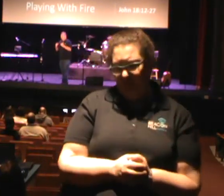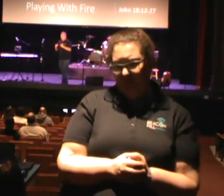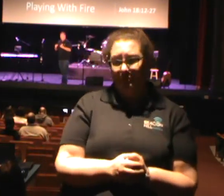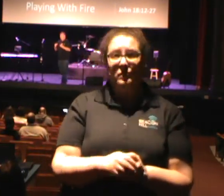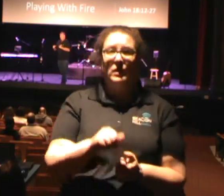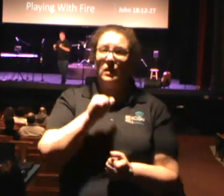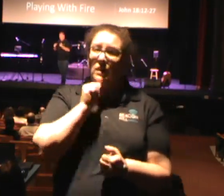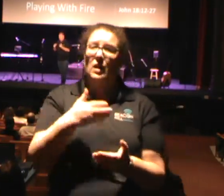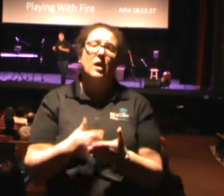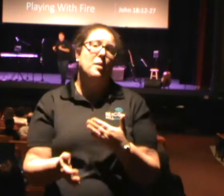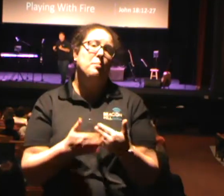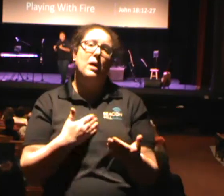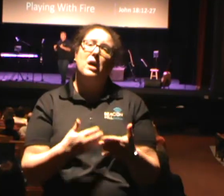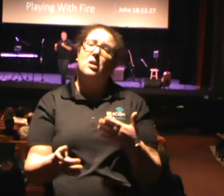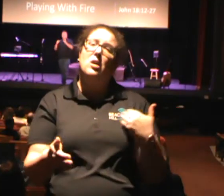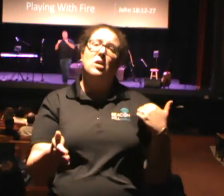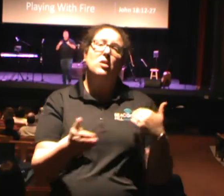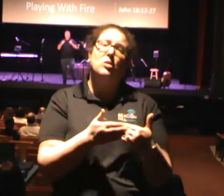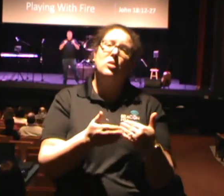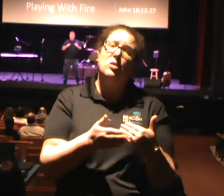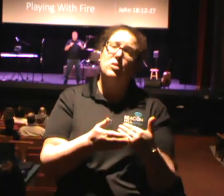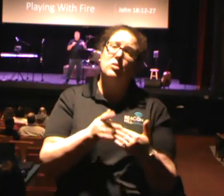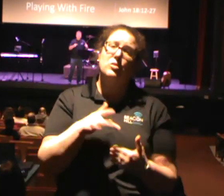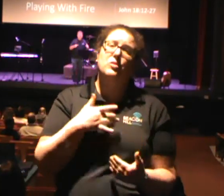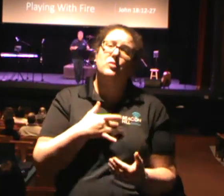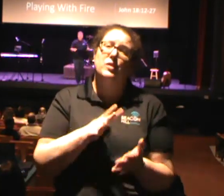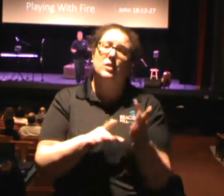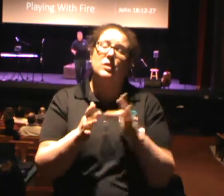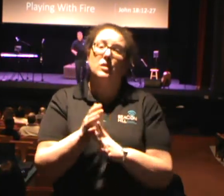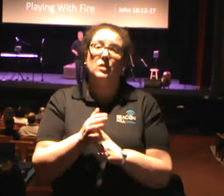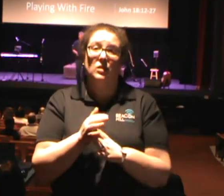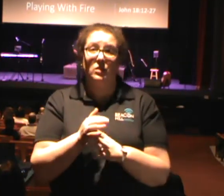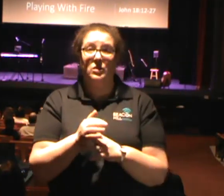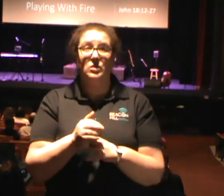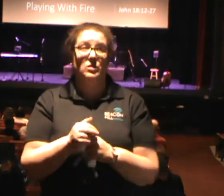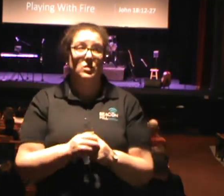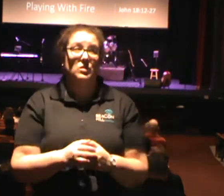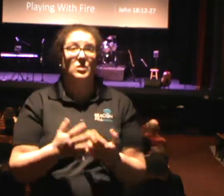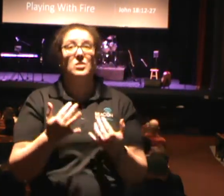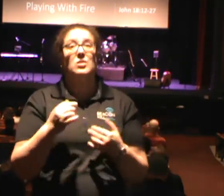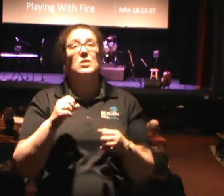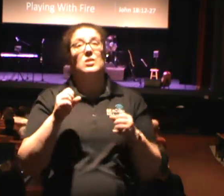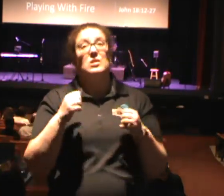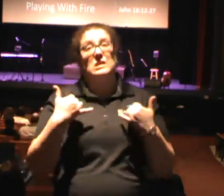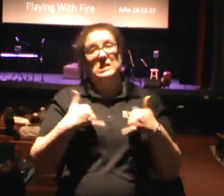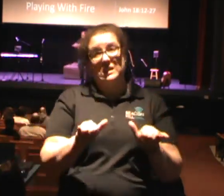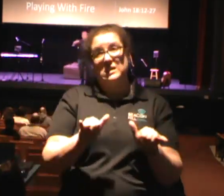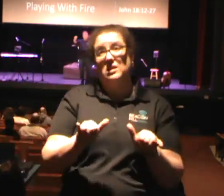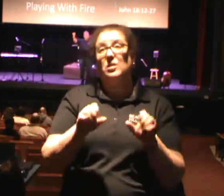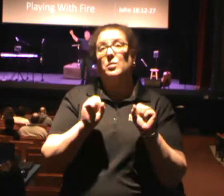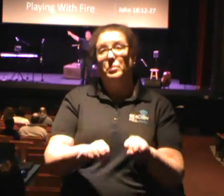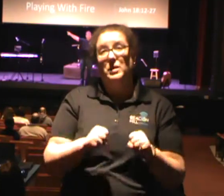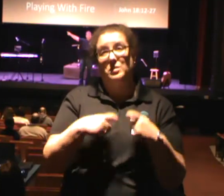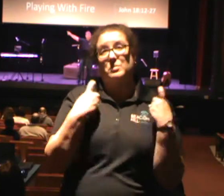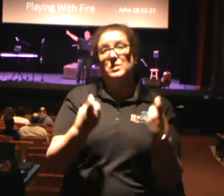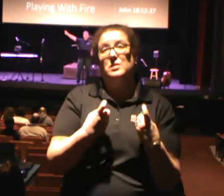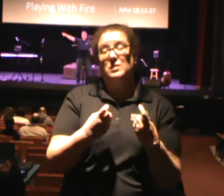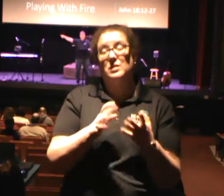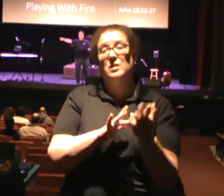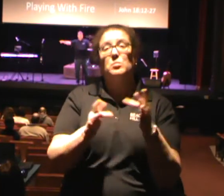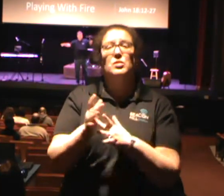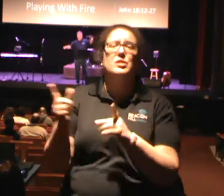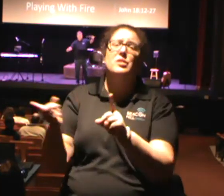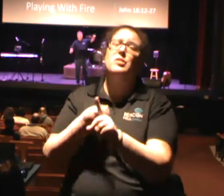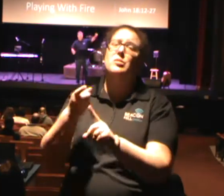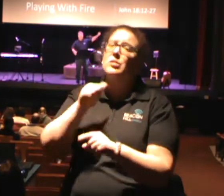close you think you are to Jesus, you are not immune to sin. Did you get me this morning? Yet Jesus' mission doesn't